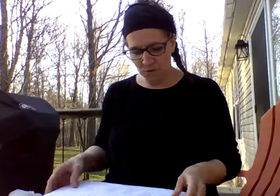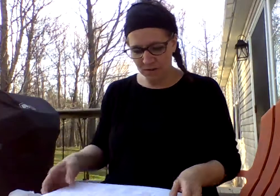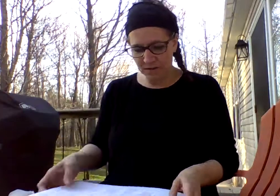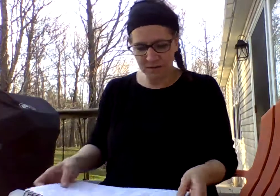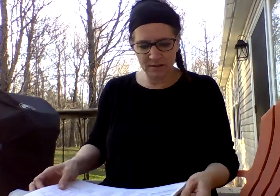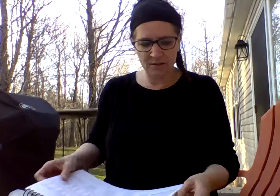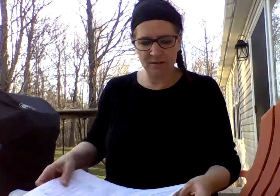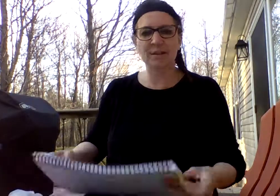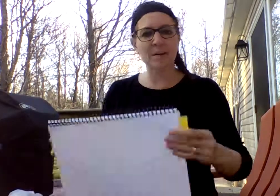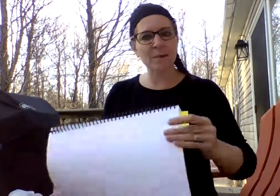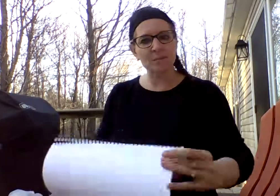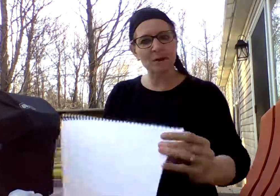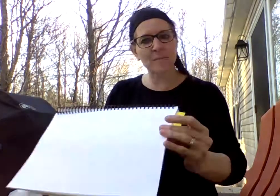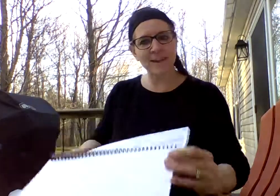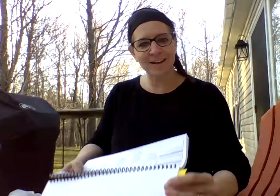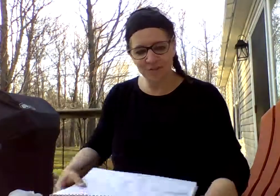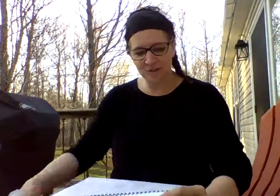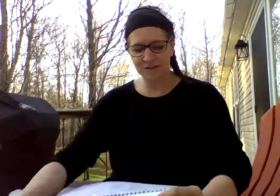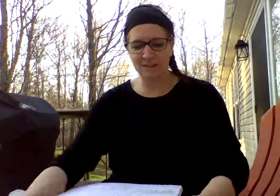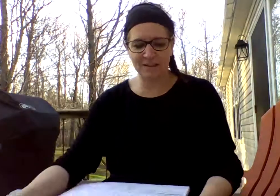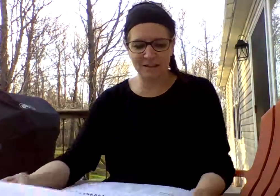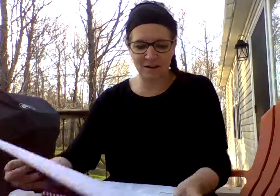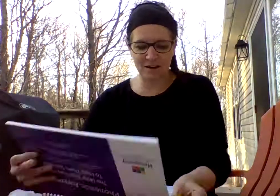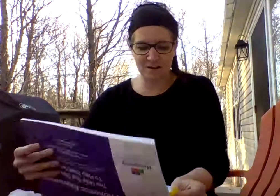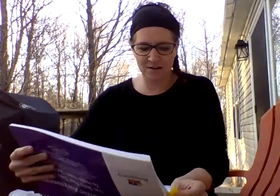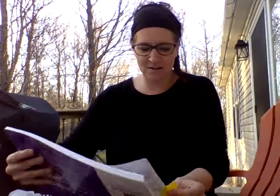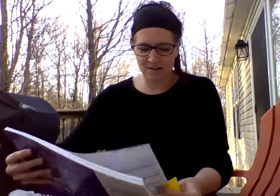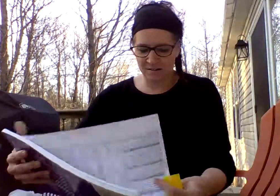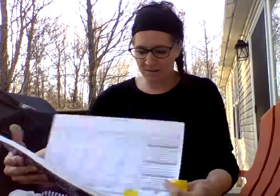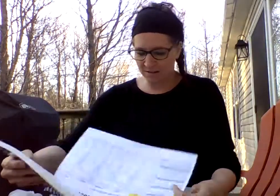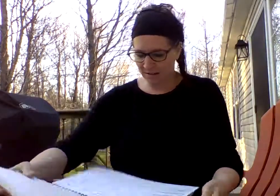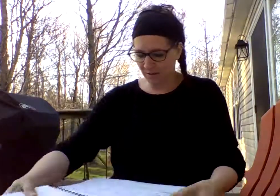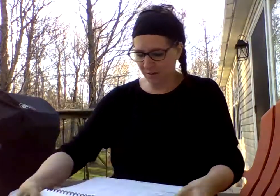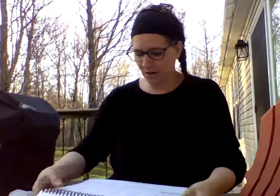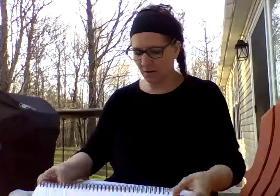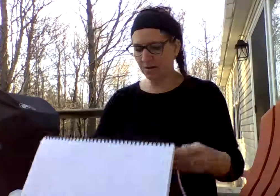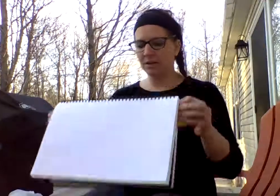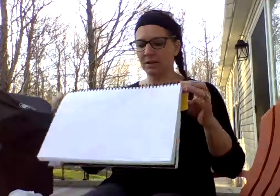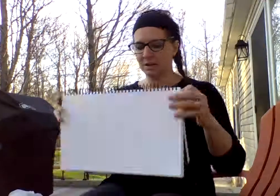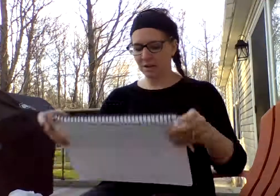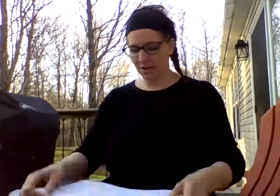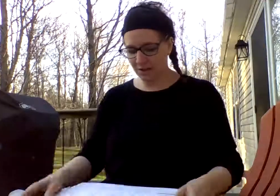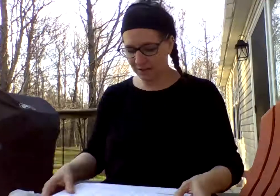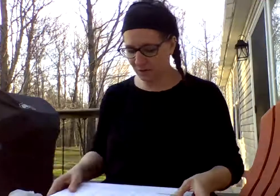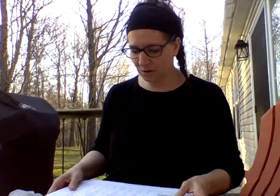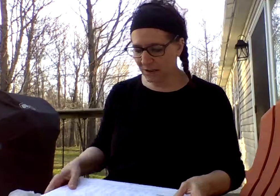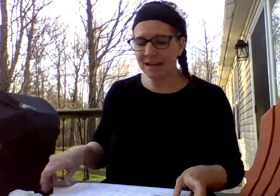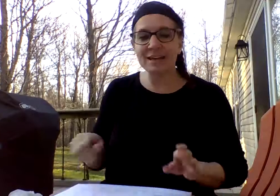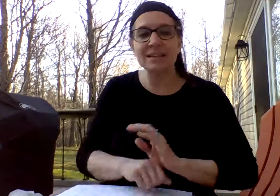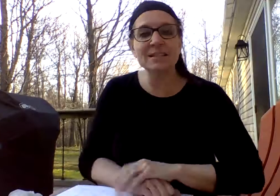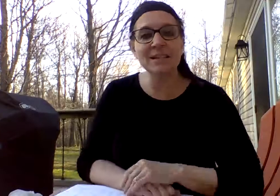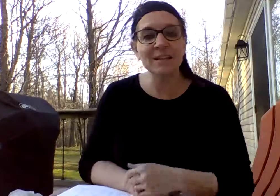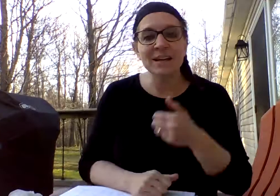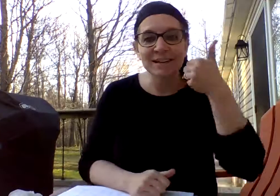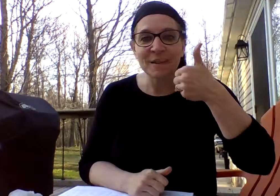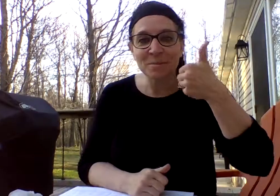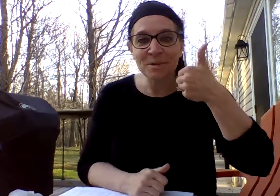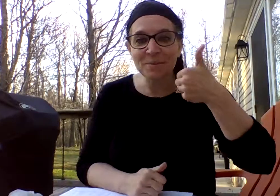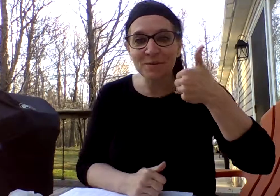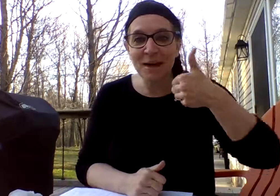So, I think I'm on the wrong page. Let me get there. Here we go. All right. So today is thumbs up if it